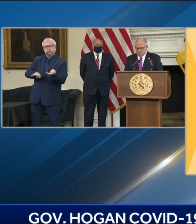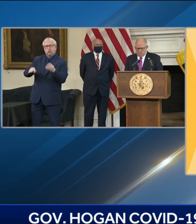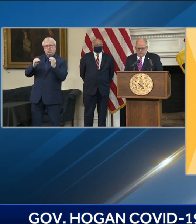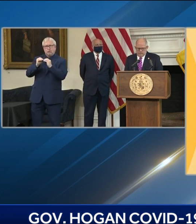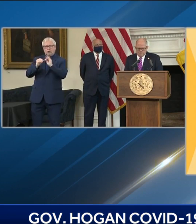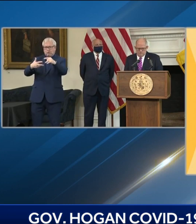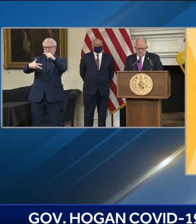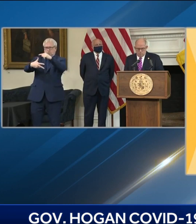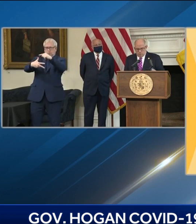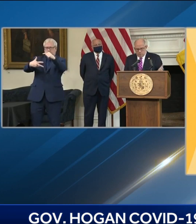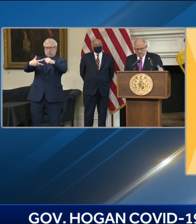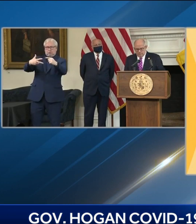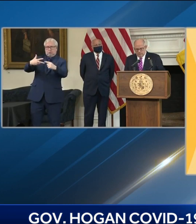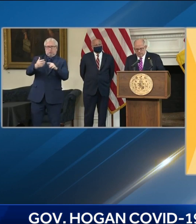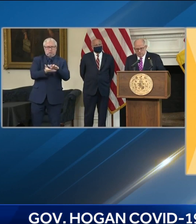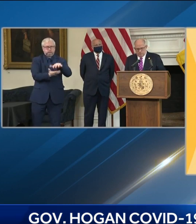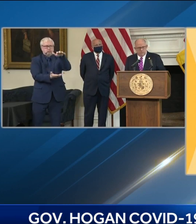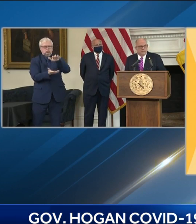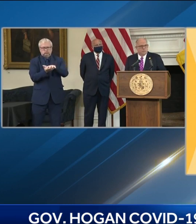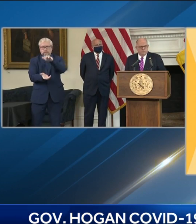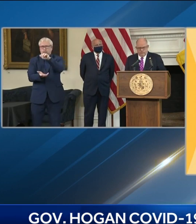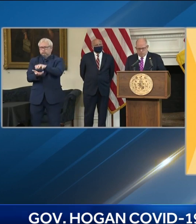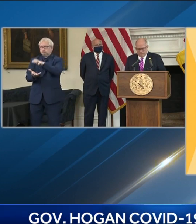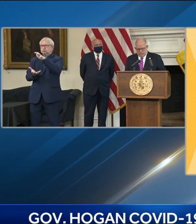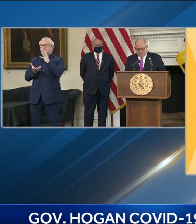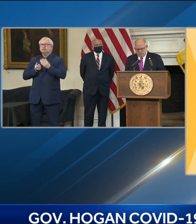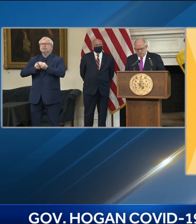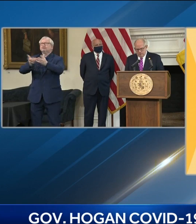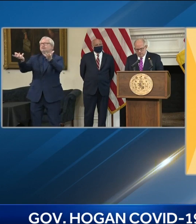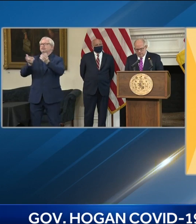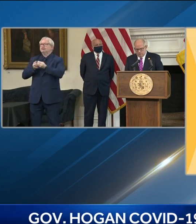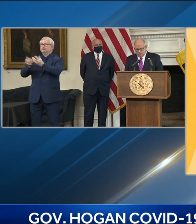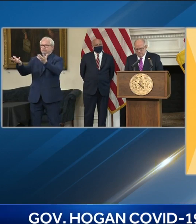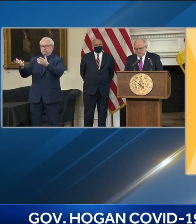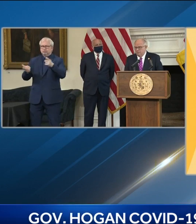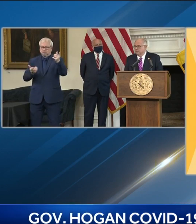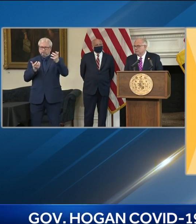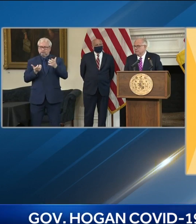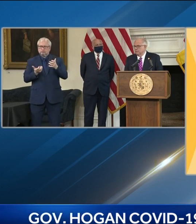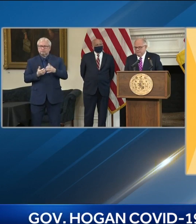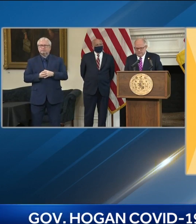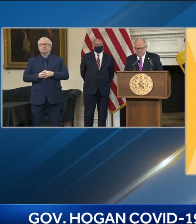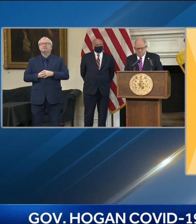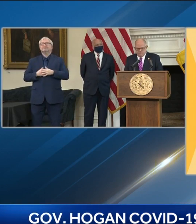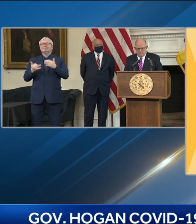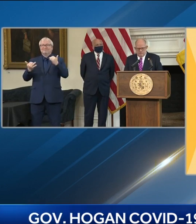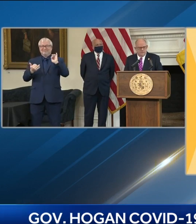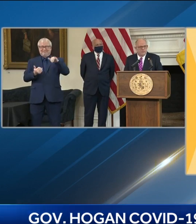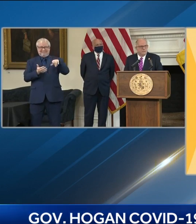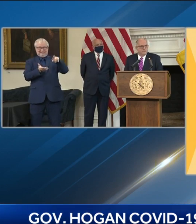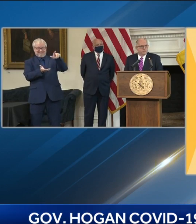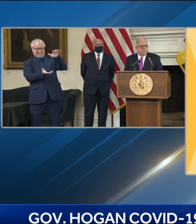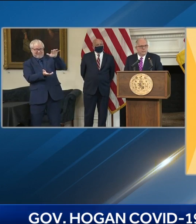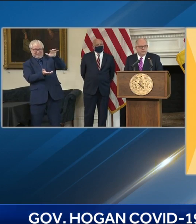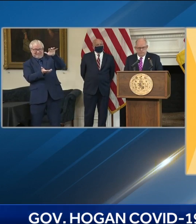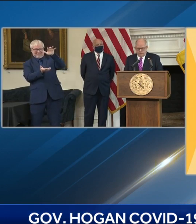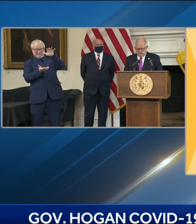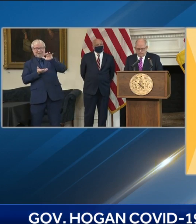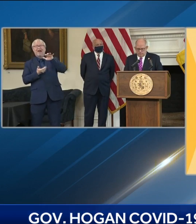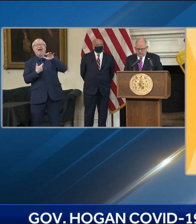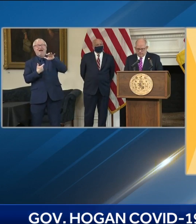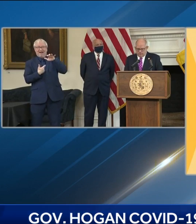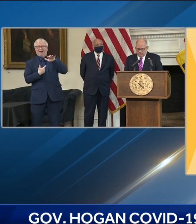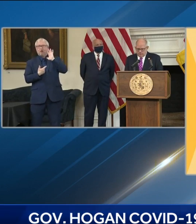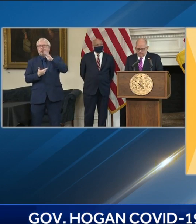throughout April and May, which will enable us to accelerate the expansion of our state-run mass vaccination sites. This week,